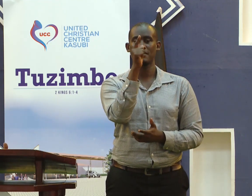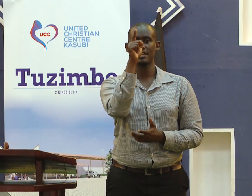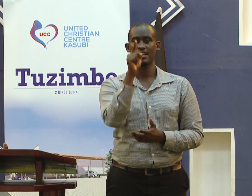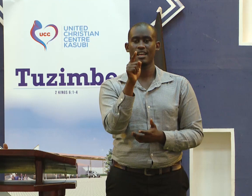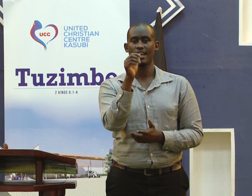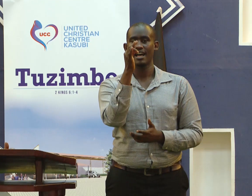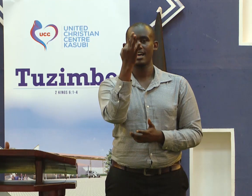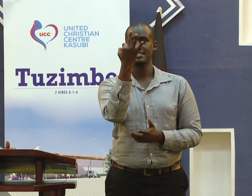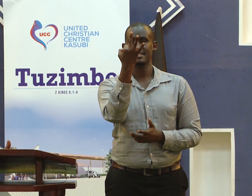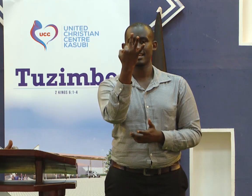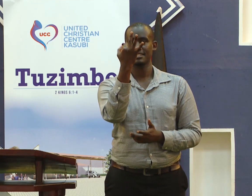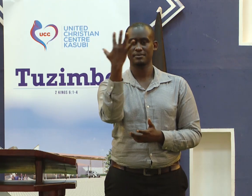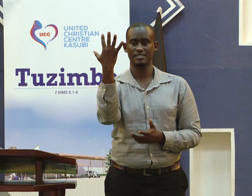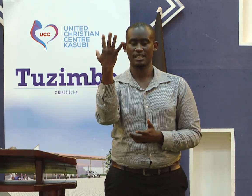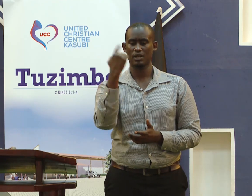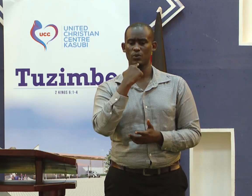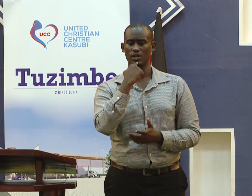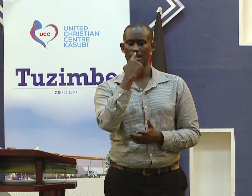Luke 12, 35.